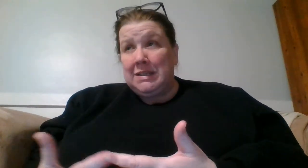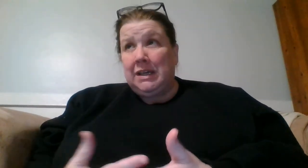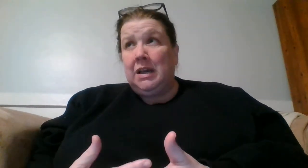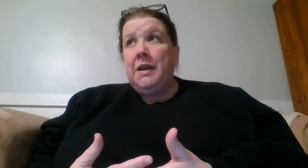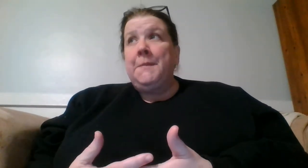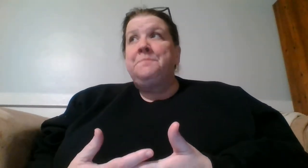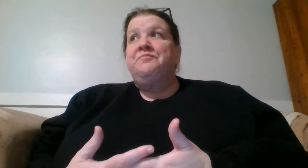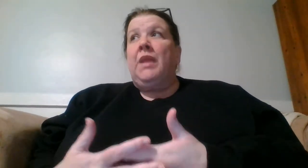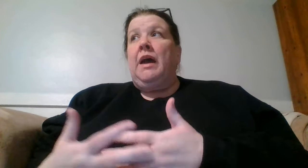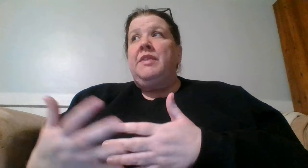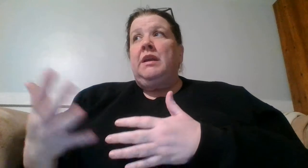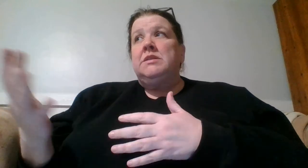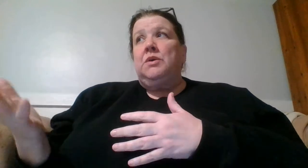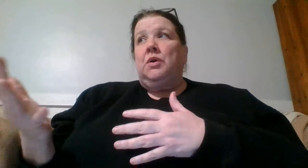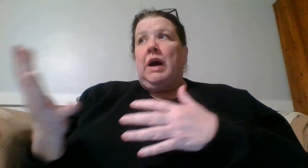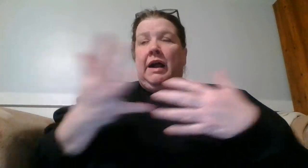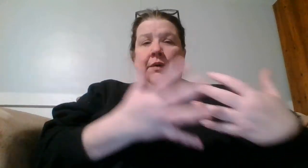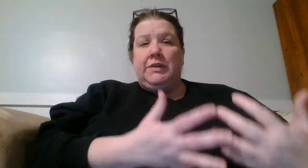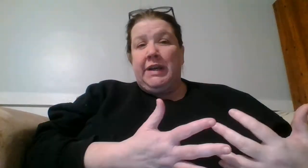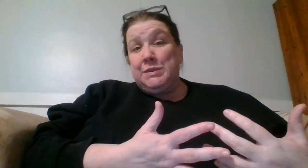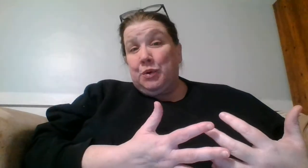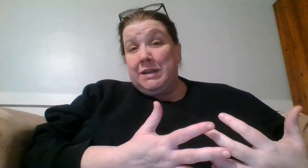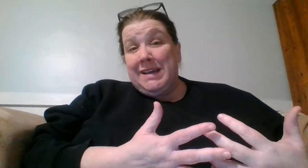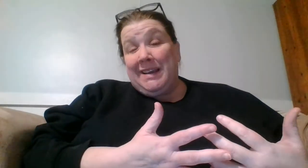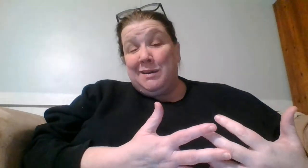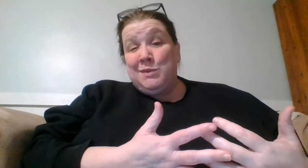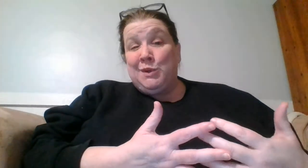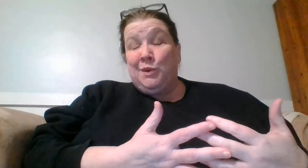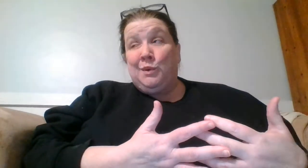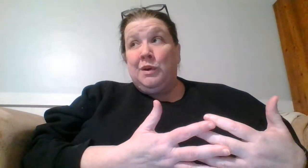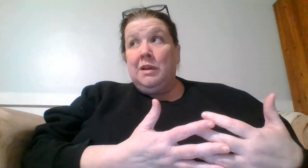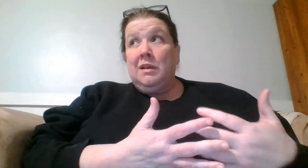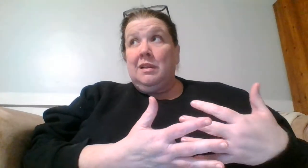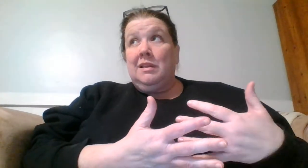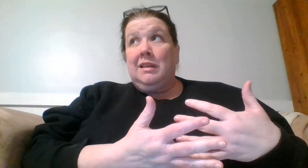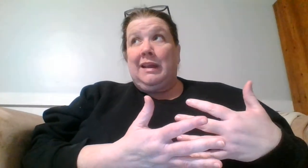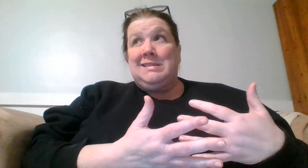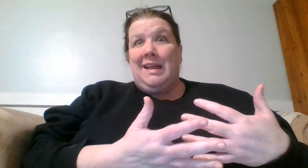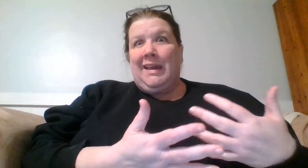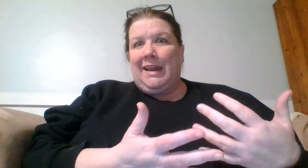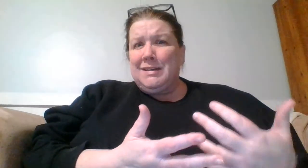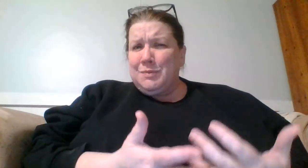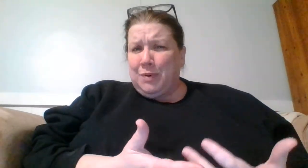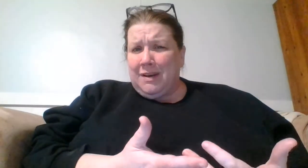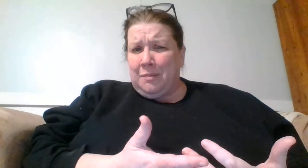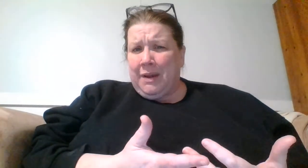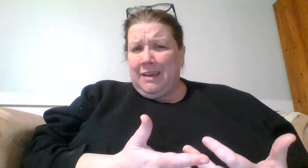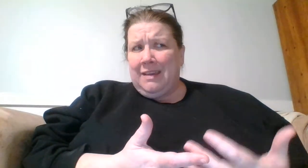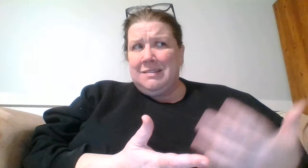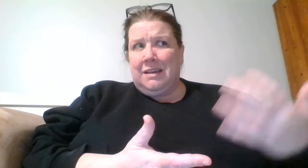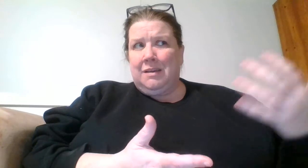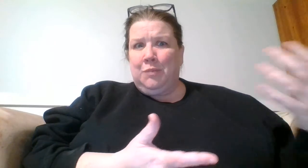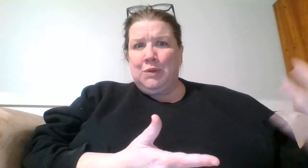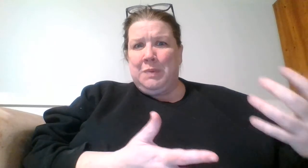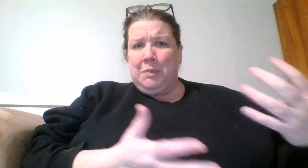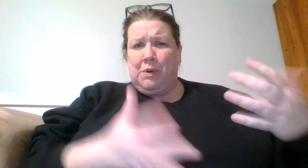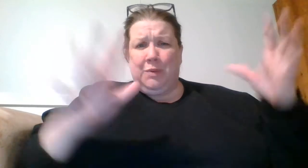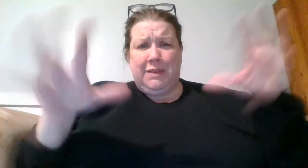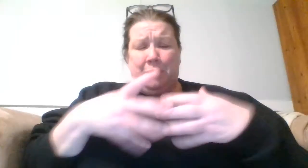racing. And then it's the whole, how do I transport a tandem? So like, it's not like I can just put it in a bike case like most people with their